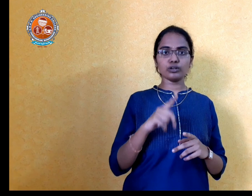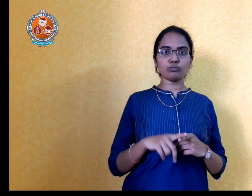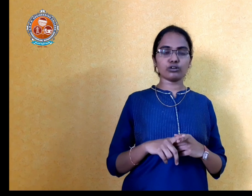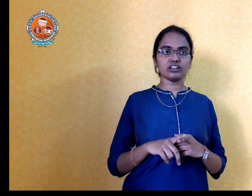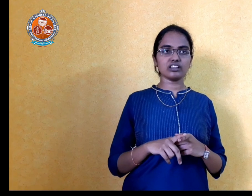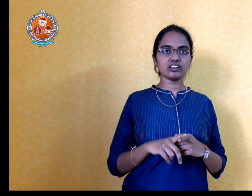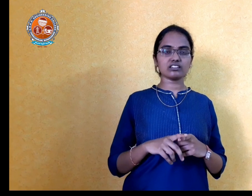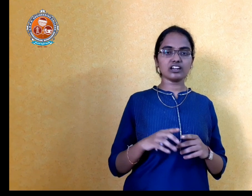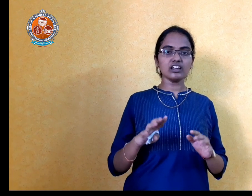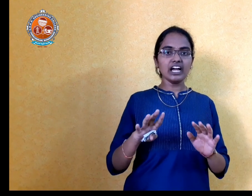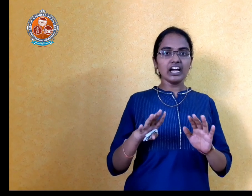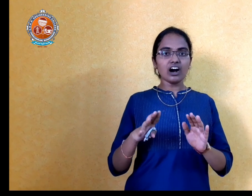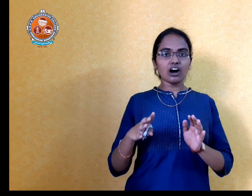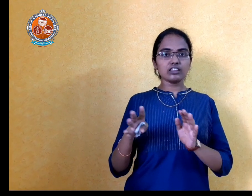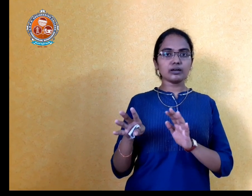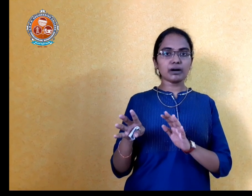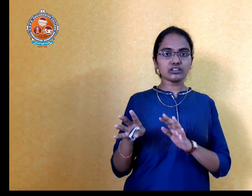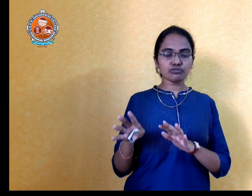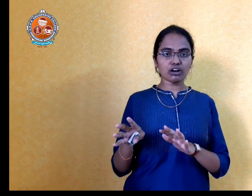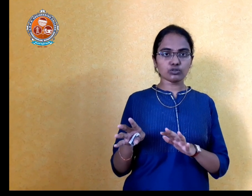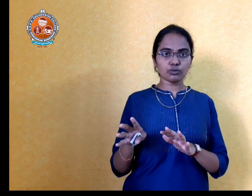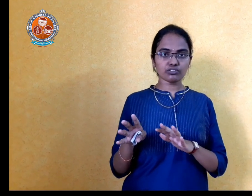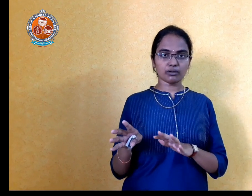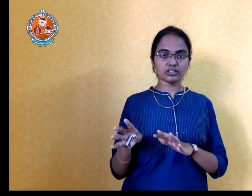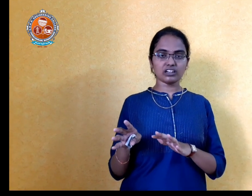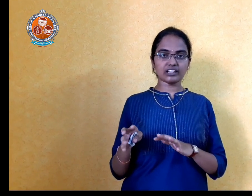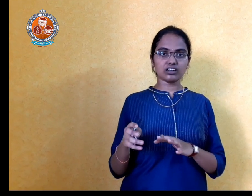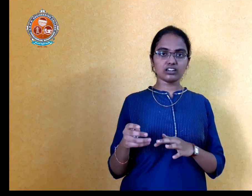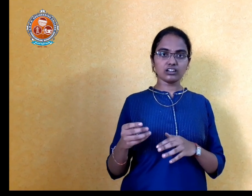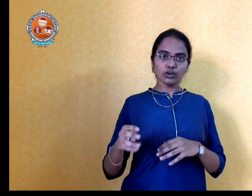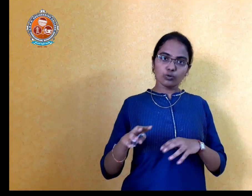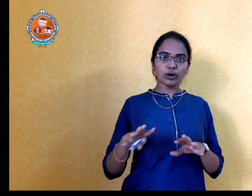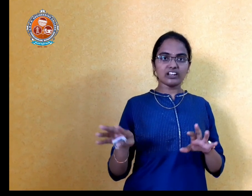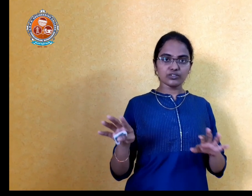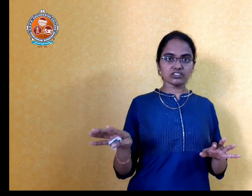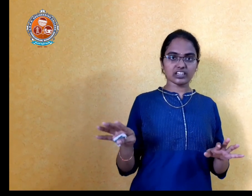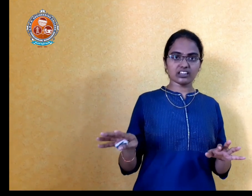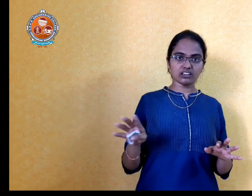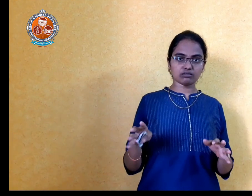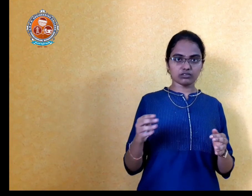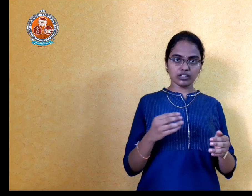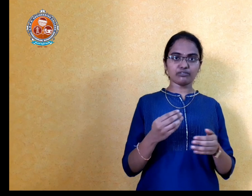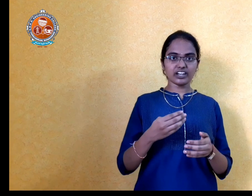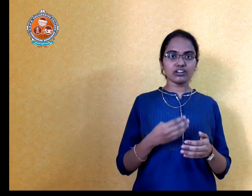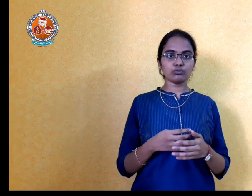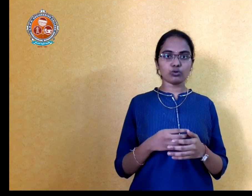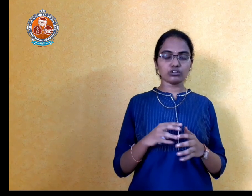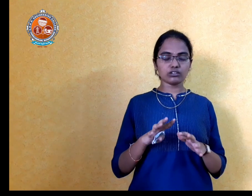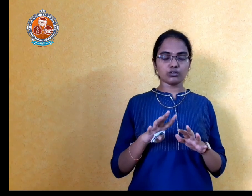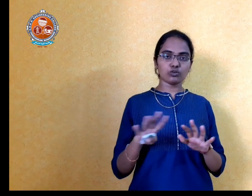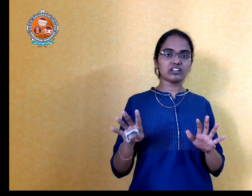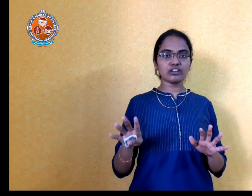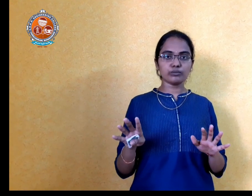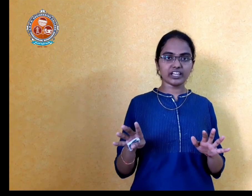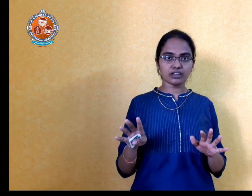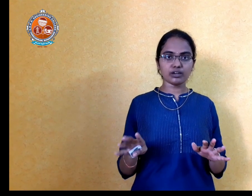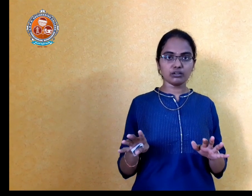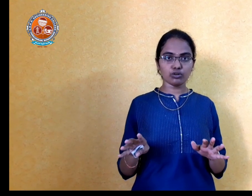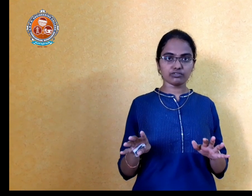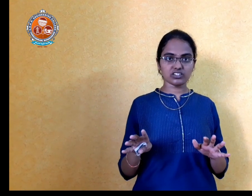important thing is that, in the month of October something like that, when he was taking, every day, mostly he will be taking many motivational